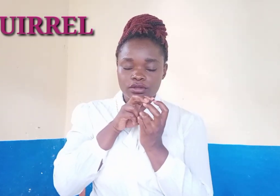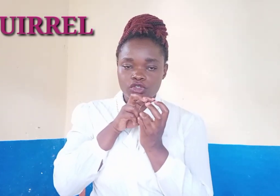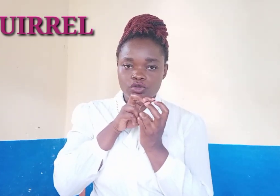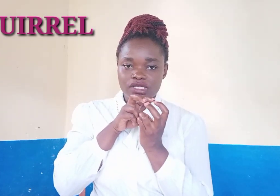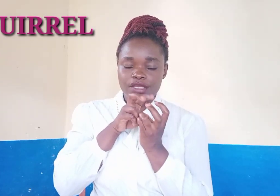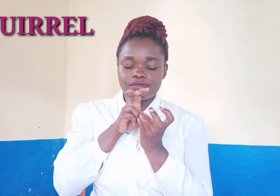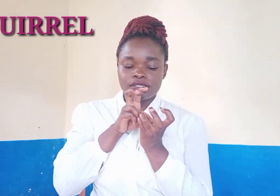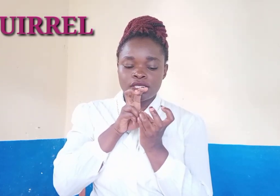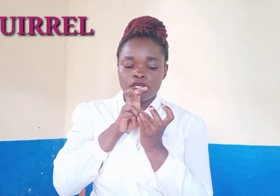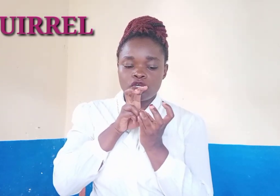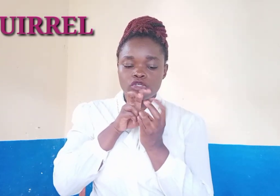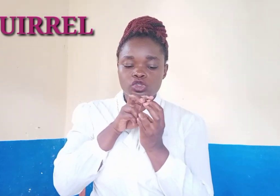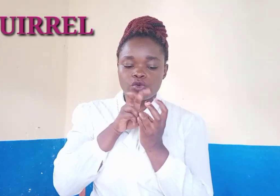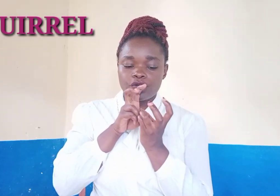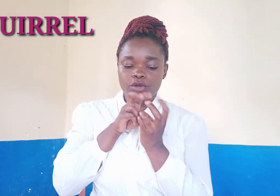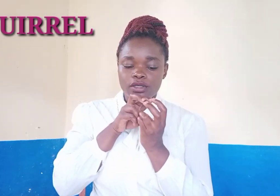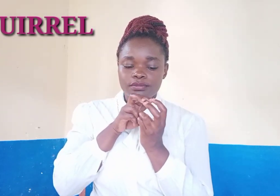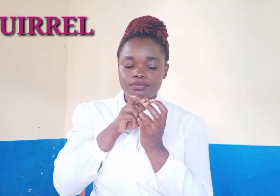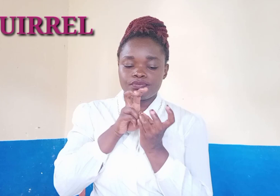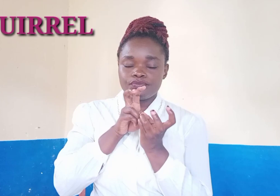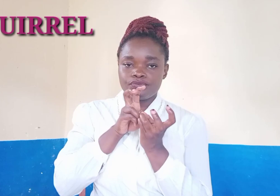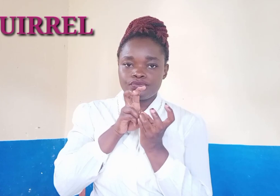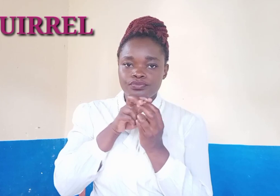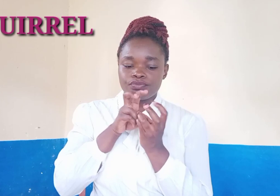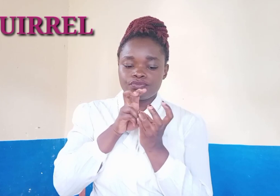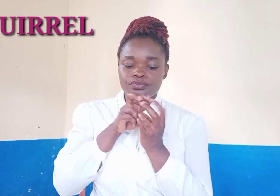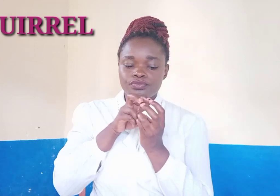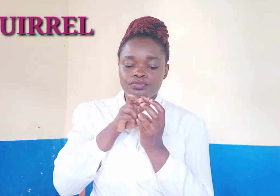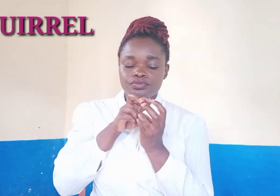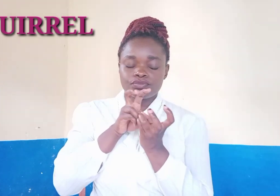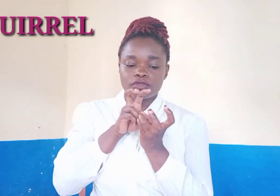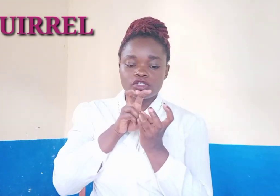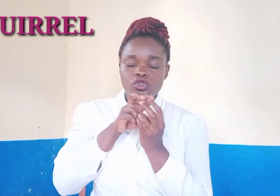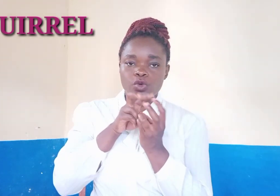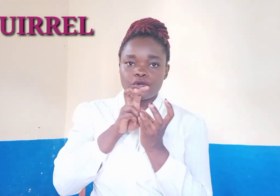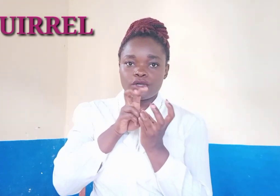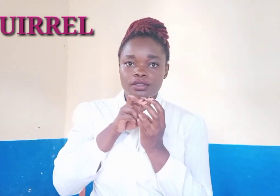Two times Squirrel Squirrel